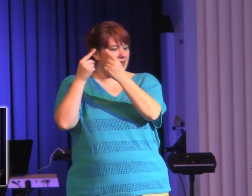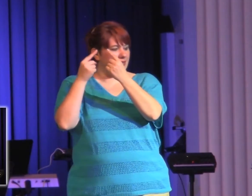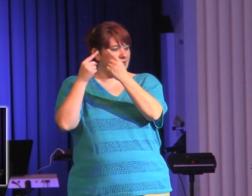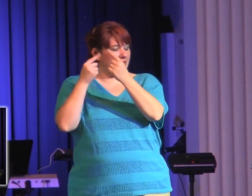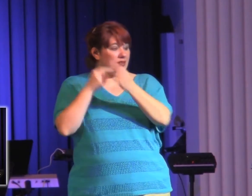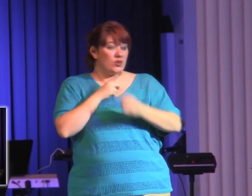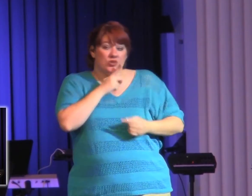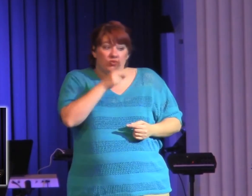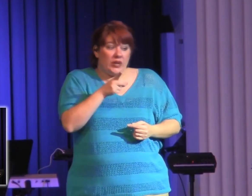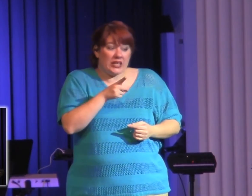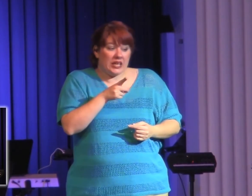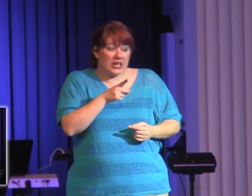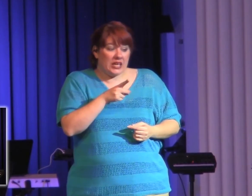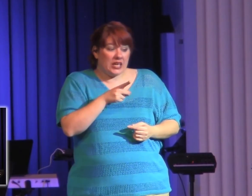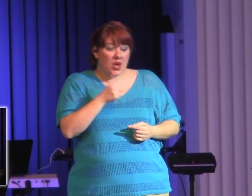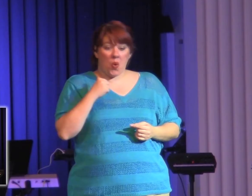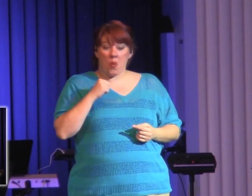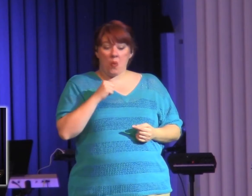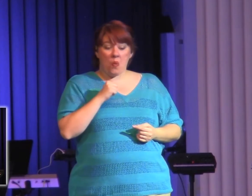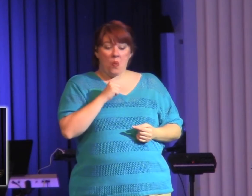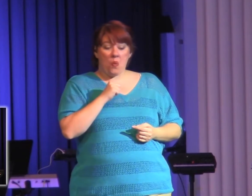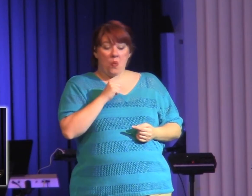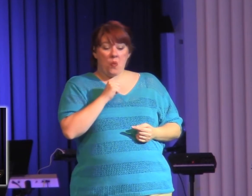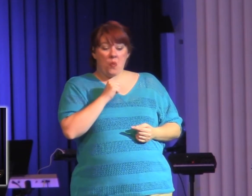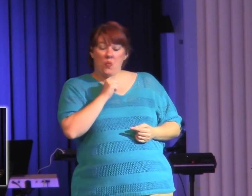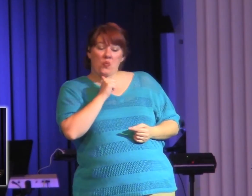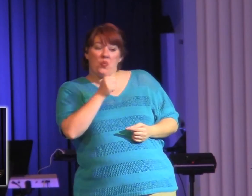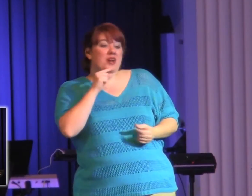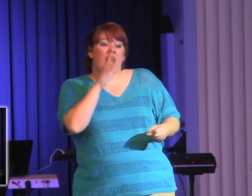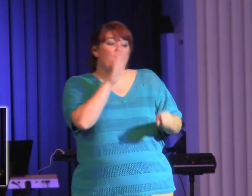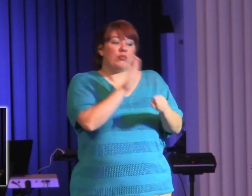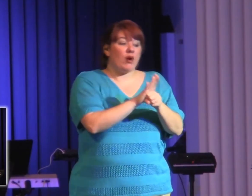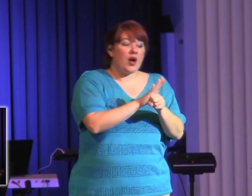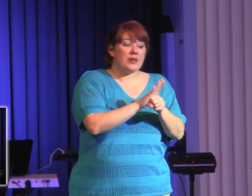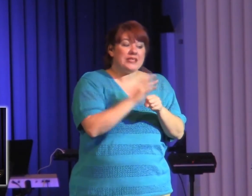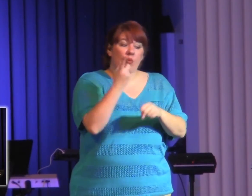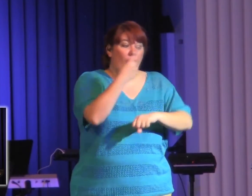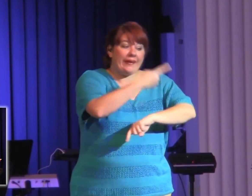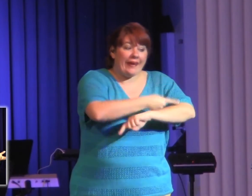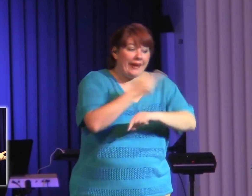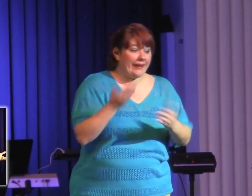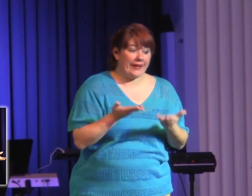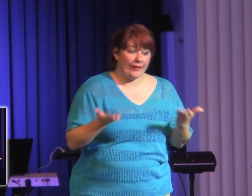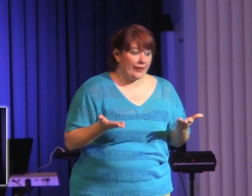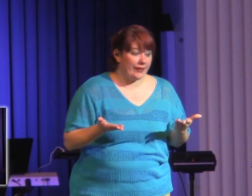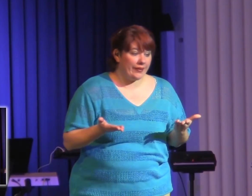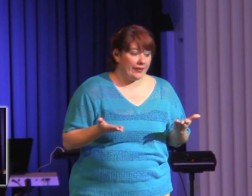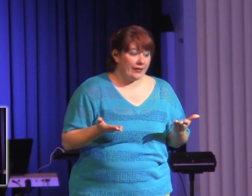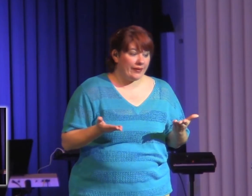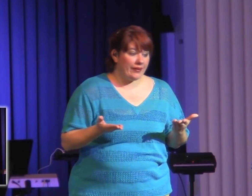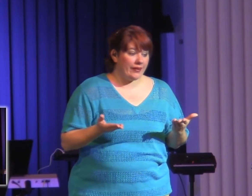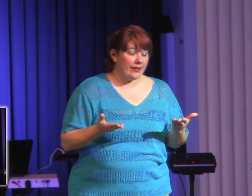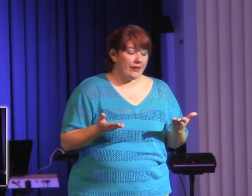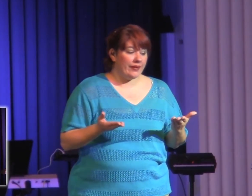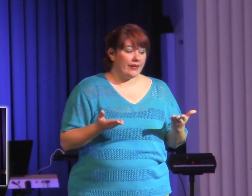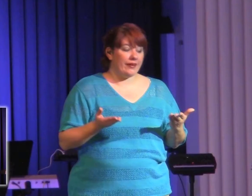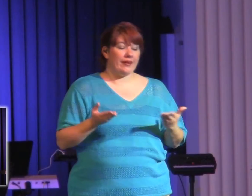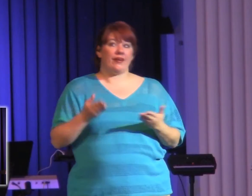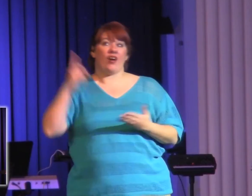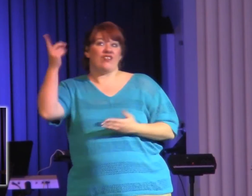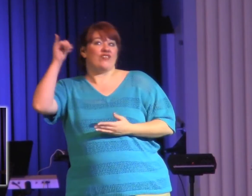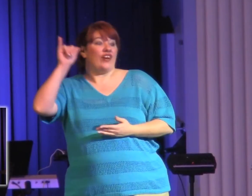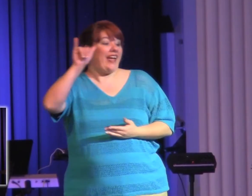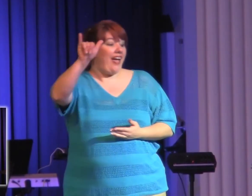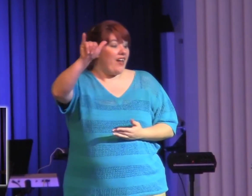And eternity has already begun. Eternity has already started. All we're doing is stepping over to another existence. And then